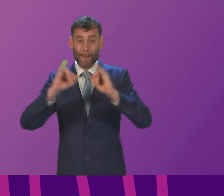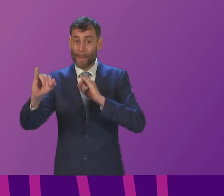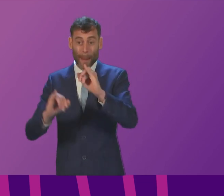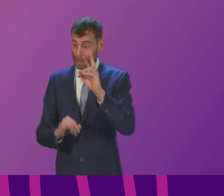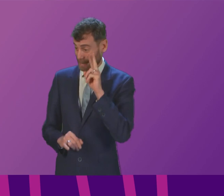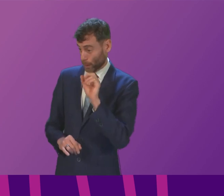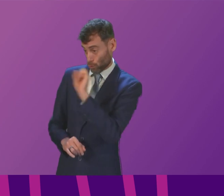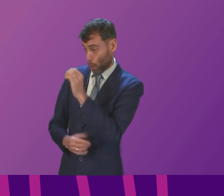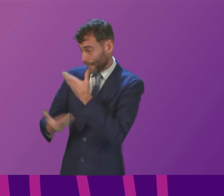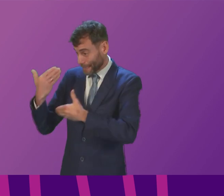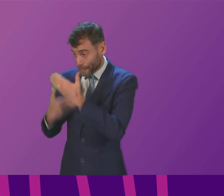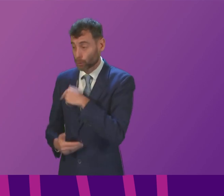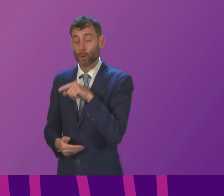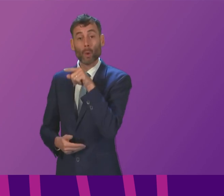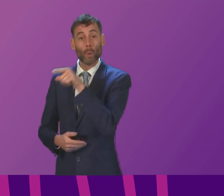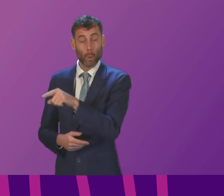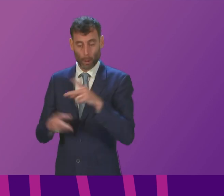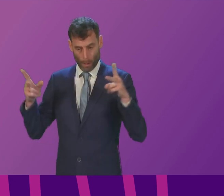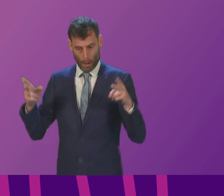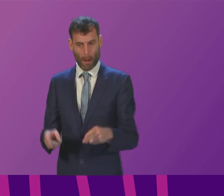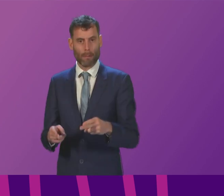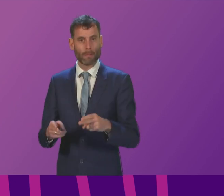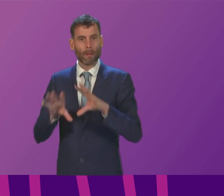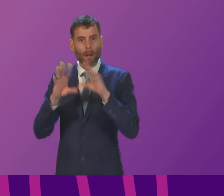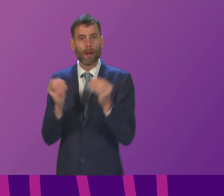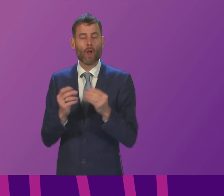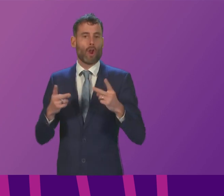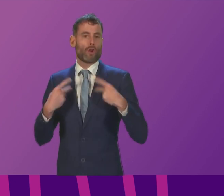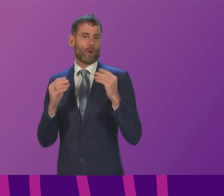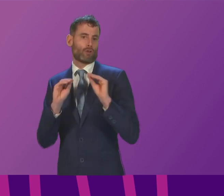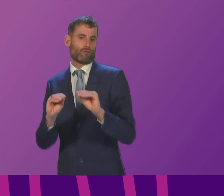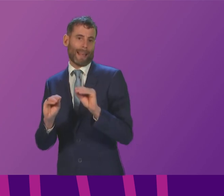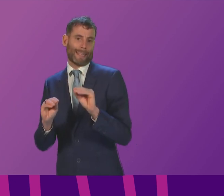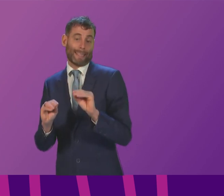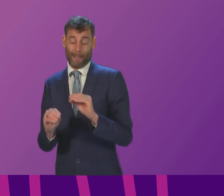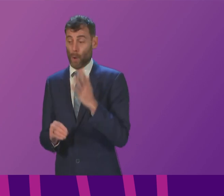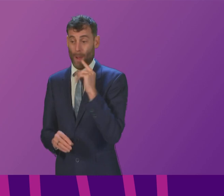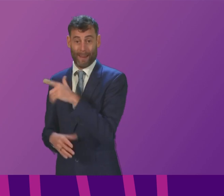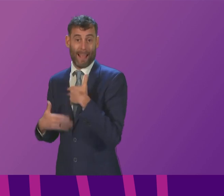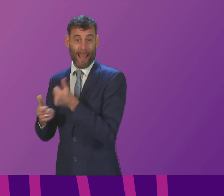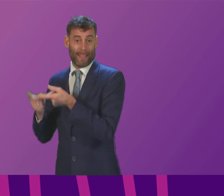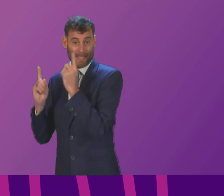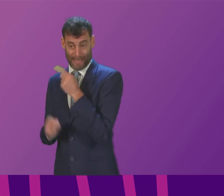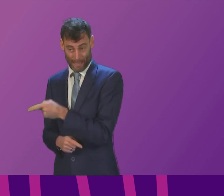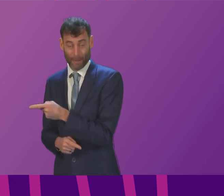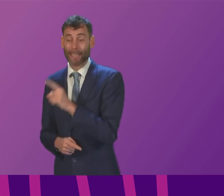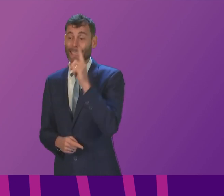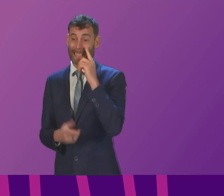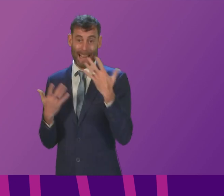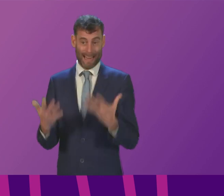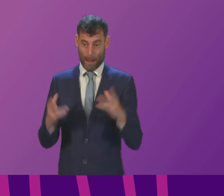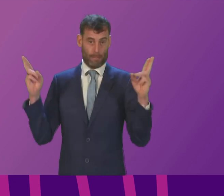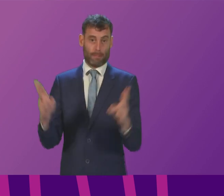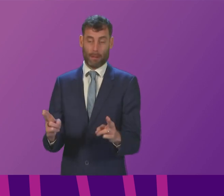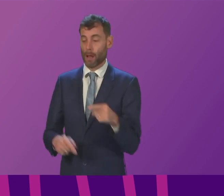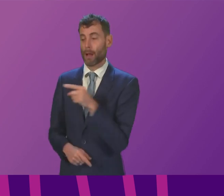Nicola Sturgeon cut nurse training places as health secretary we now have 3,500 nurse shortages in our NHS Nicola